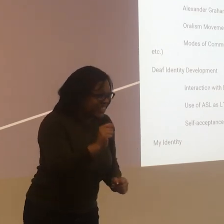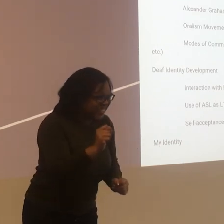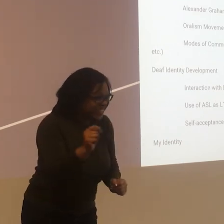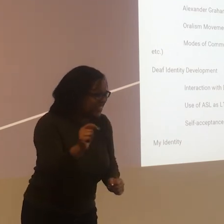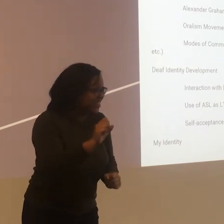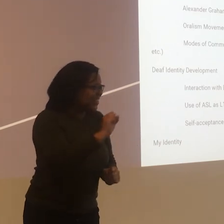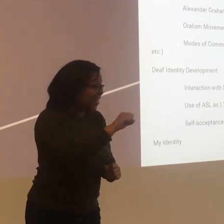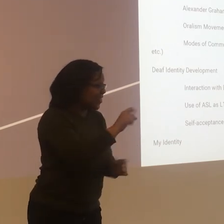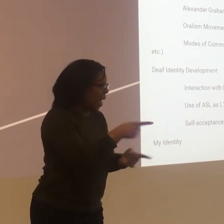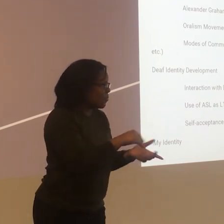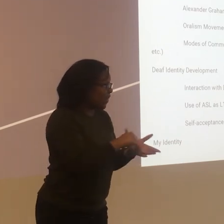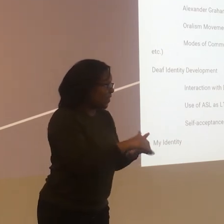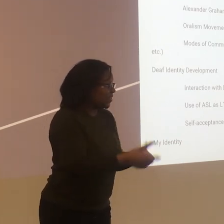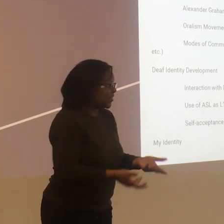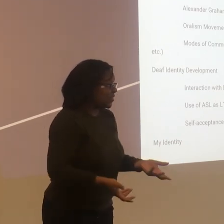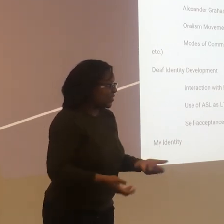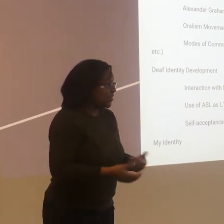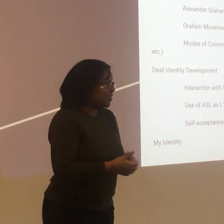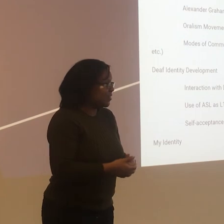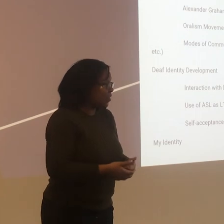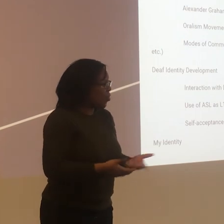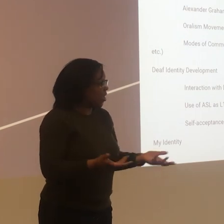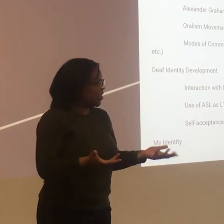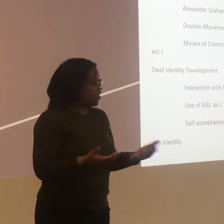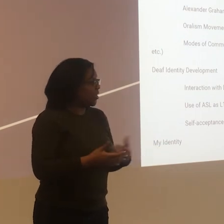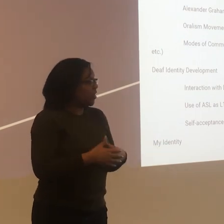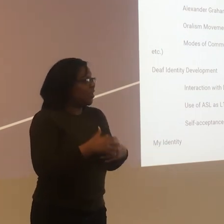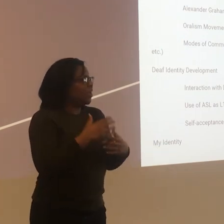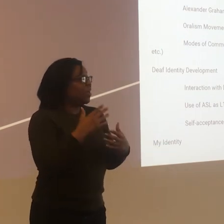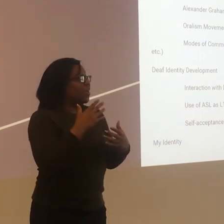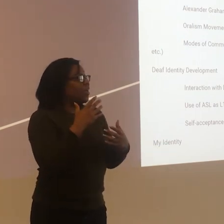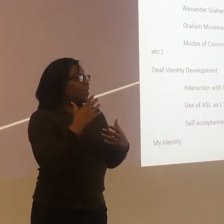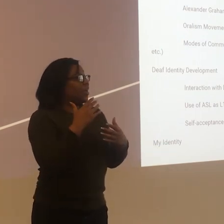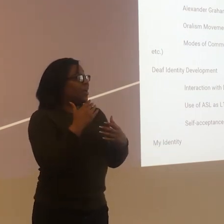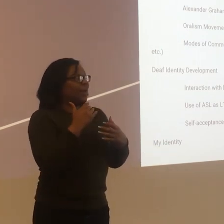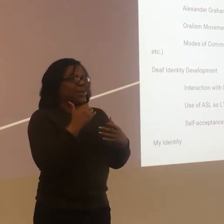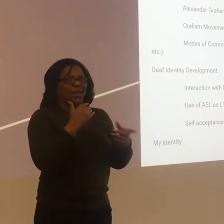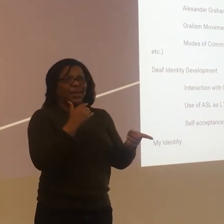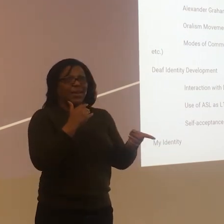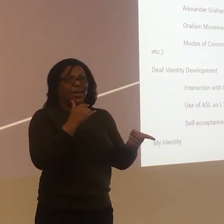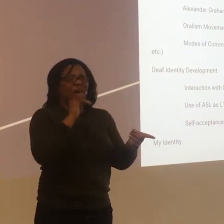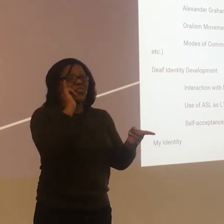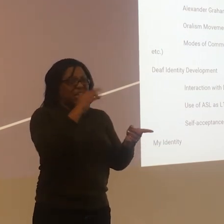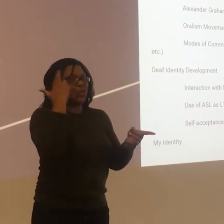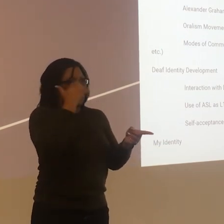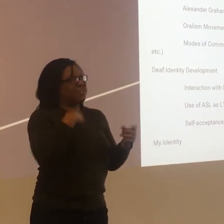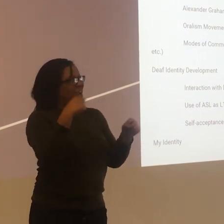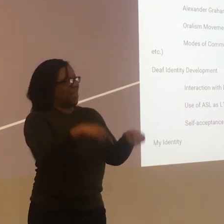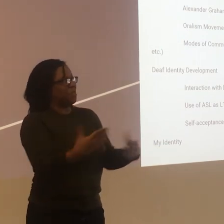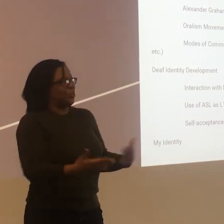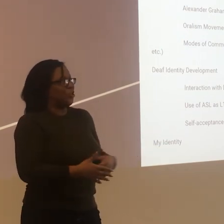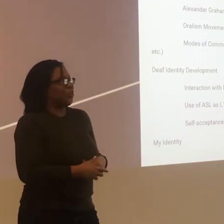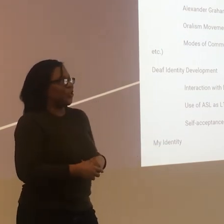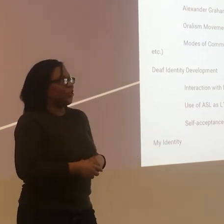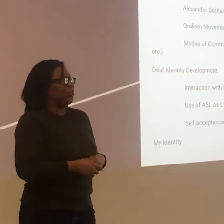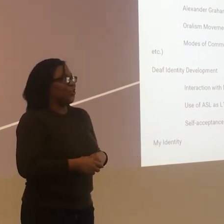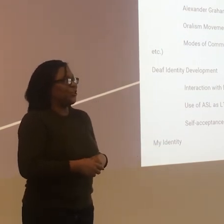What? Yes. It happens often. Oh. Well, that's why I'm here. Thank you. Yeah. That's the reason I'm here, too.